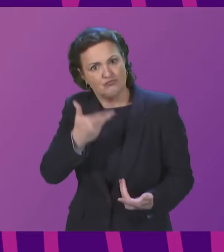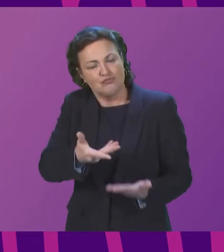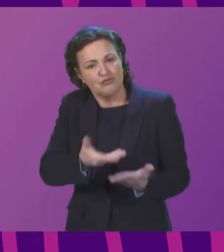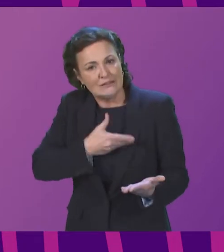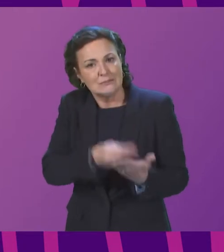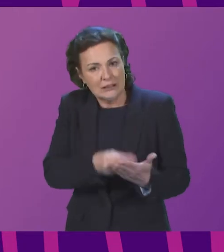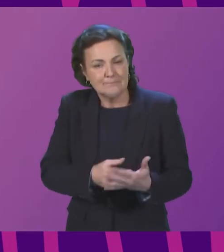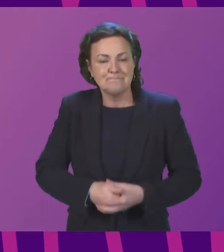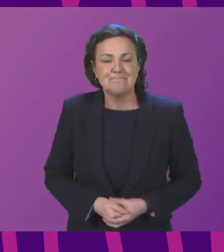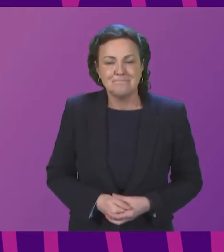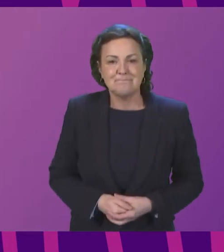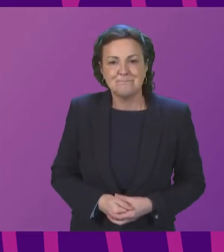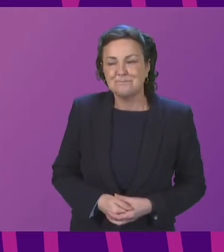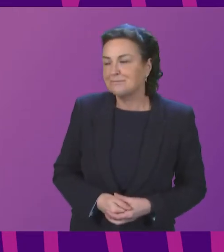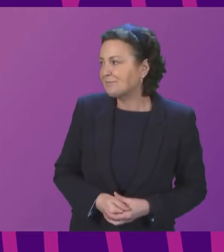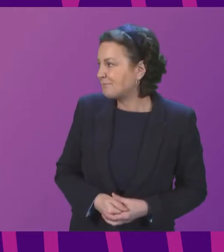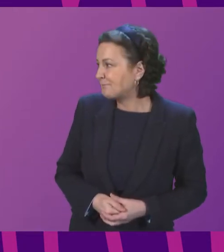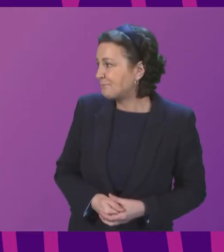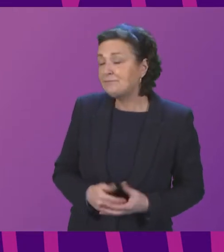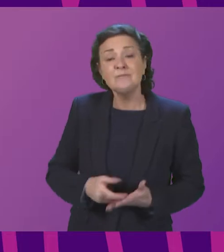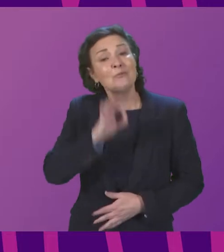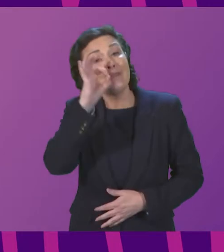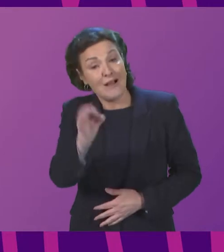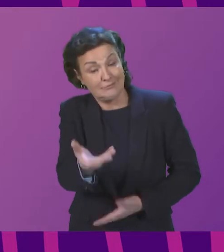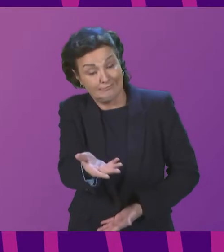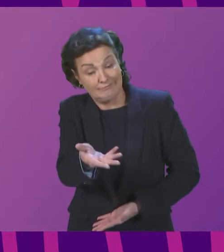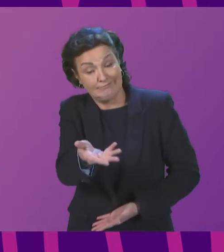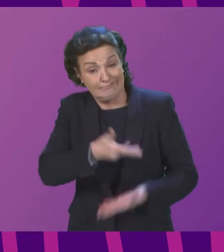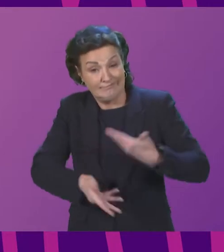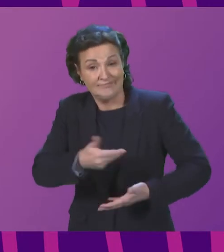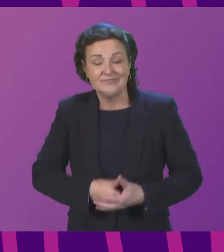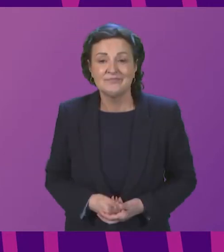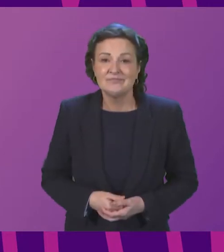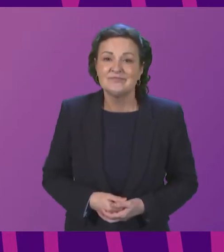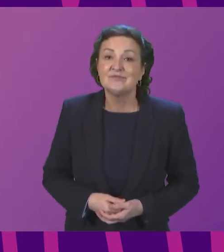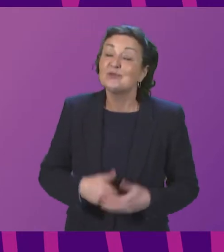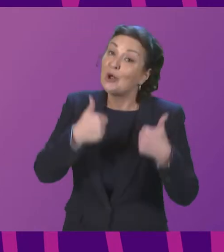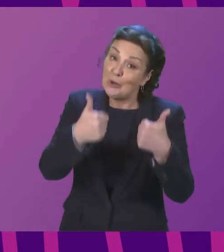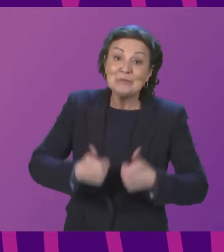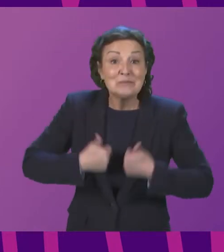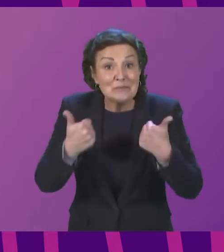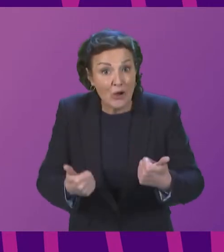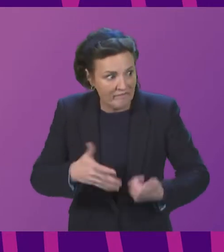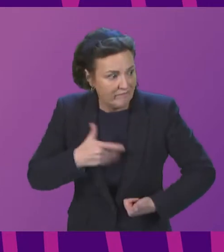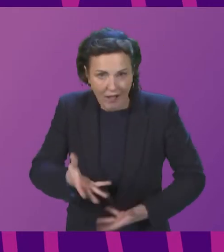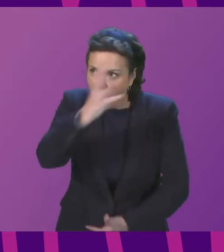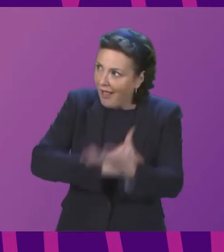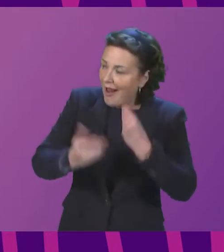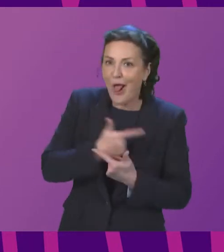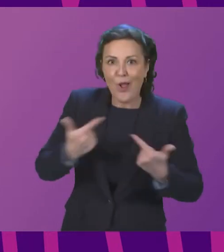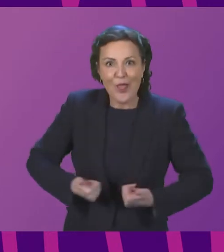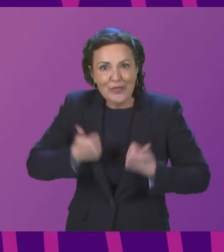Thank you very much, convener, and good morning to both you and the committee. A very educational morning it has been, too, listening